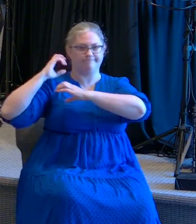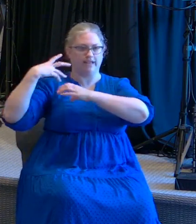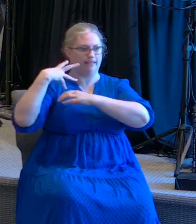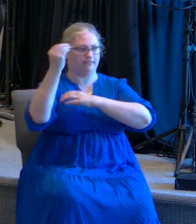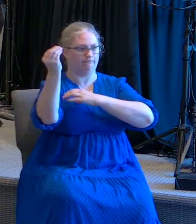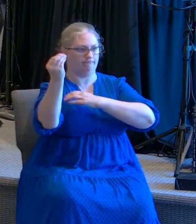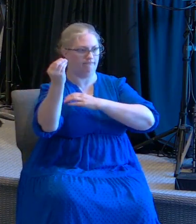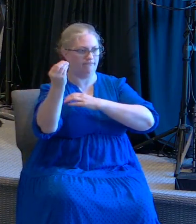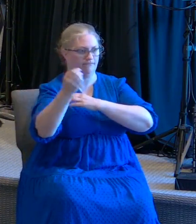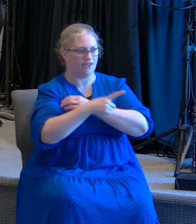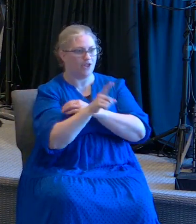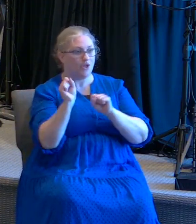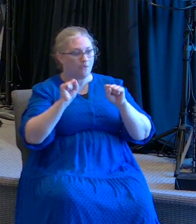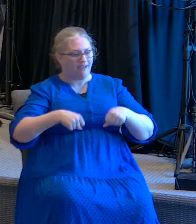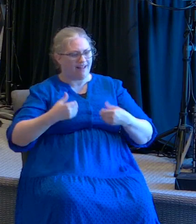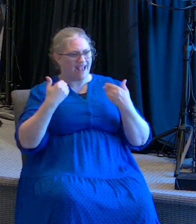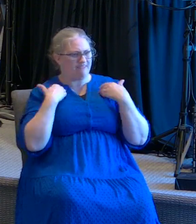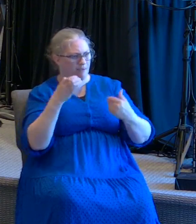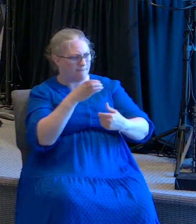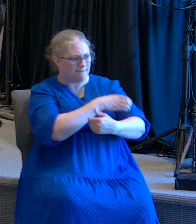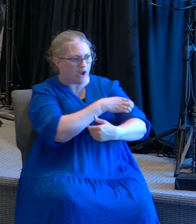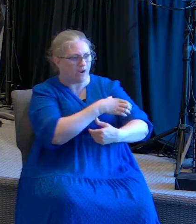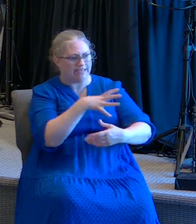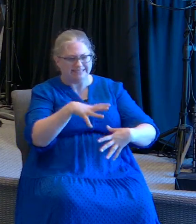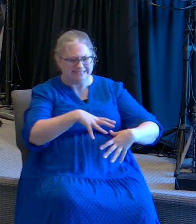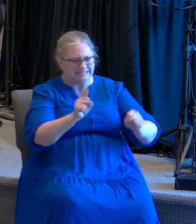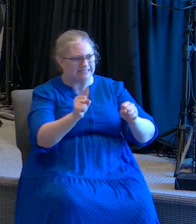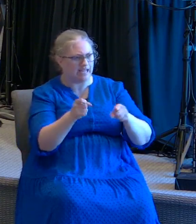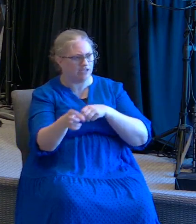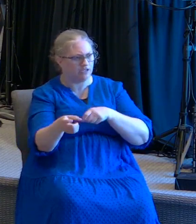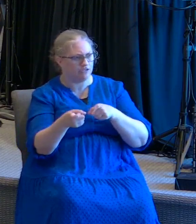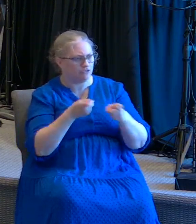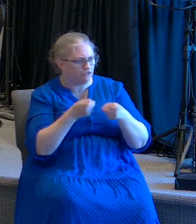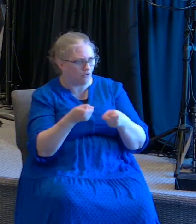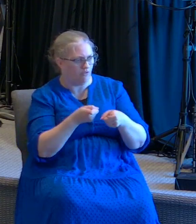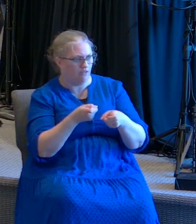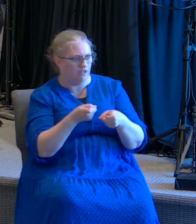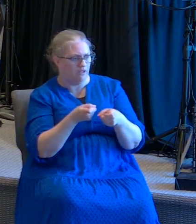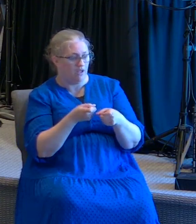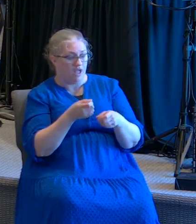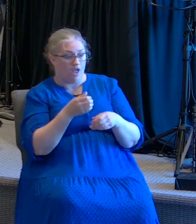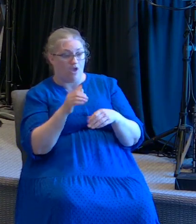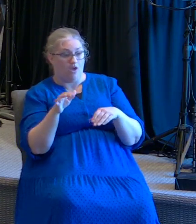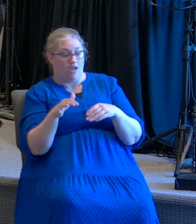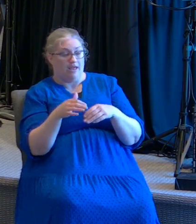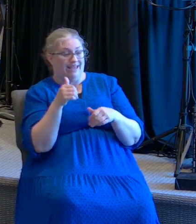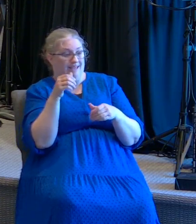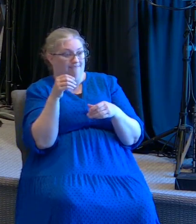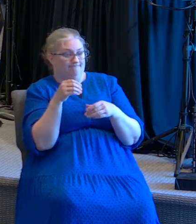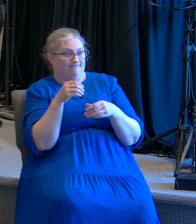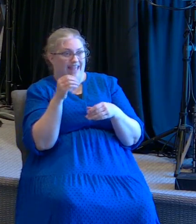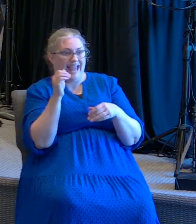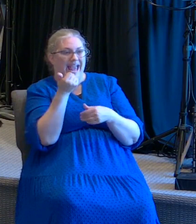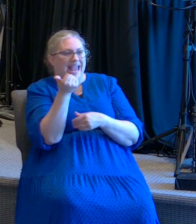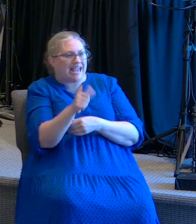you can have the power to take control over any sin in your life usted tiene el control sobre